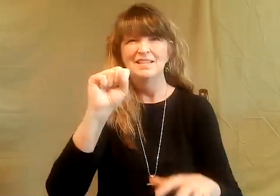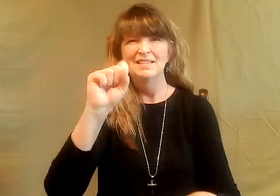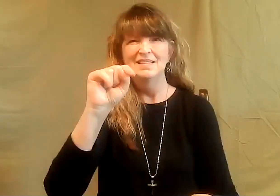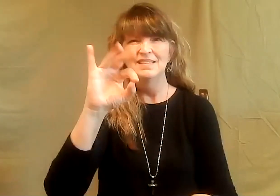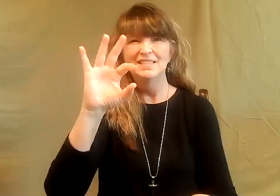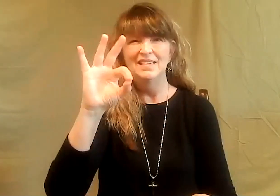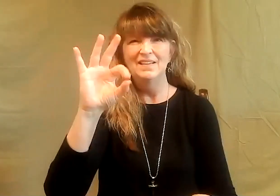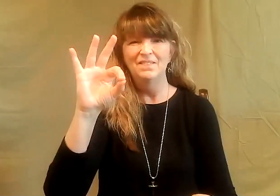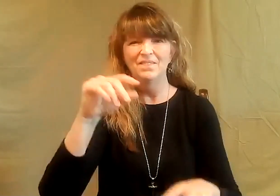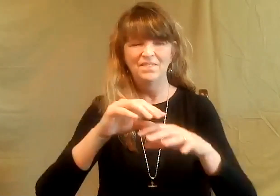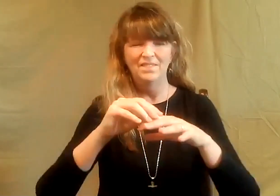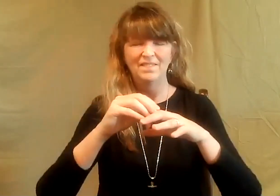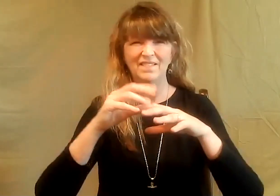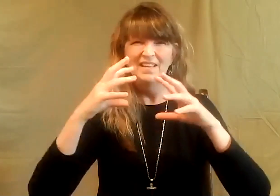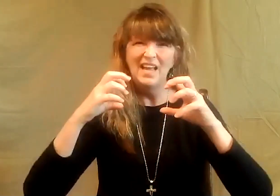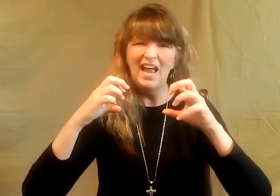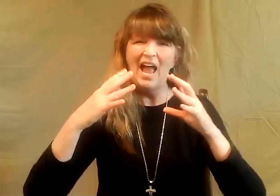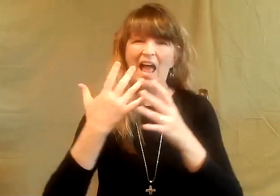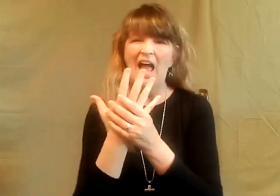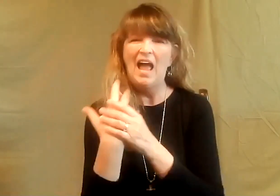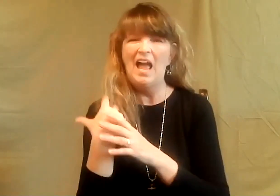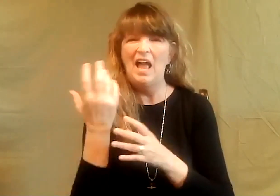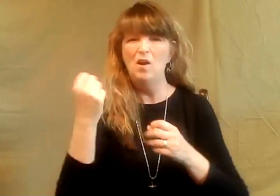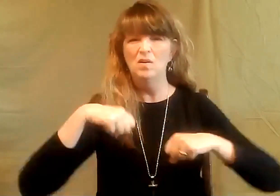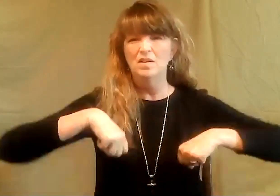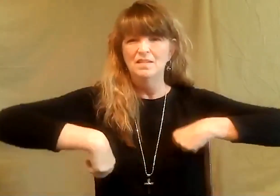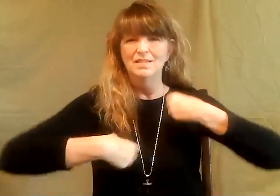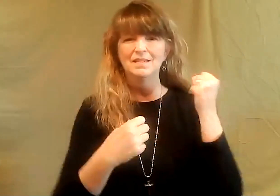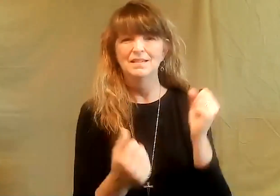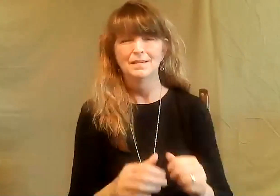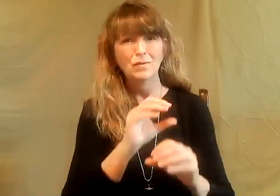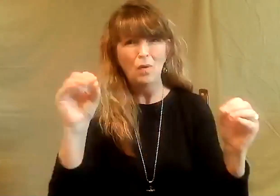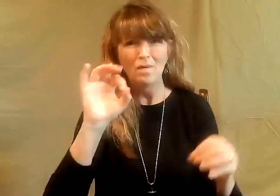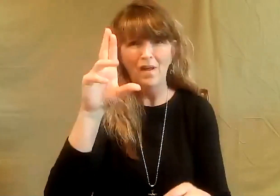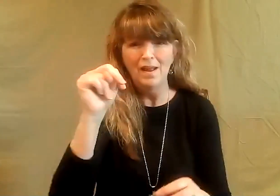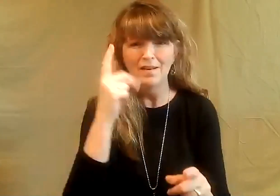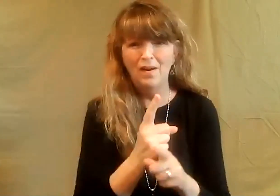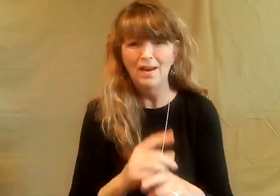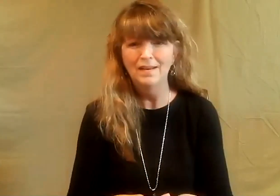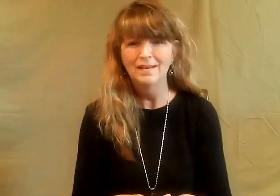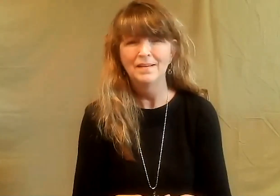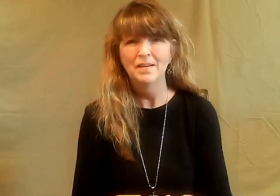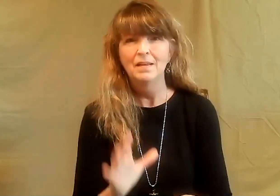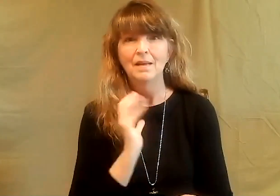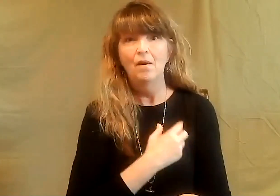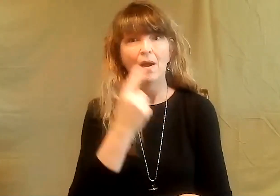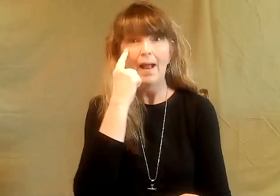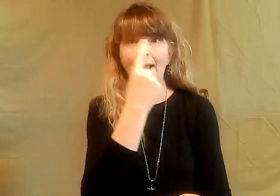arthritis our fingers and our hands get stick and swollen we are achy in all of our joints it's no fun right